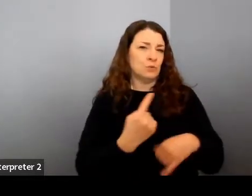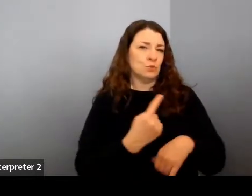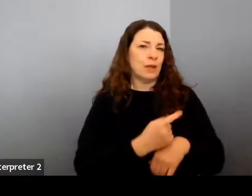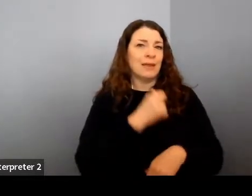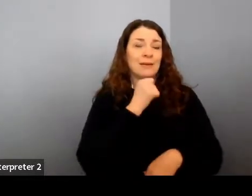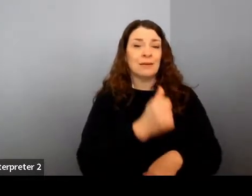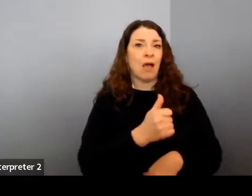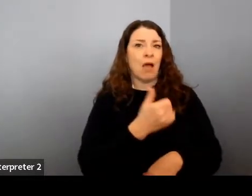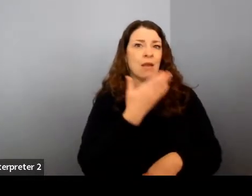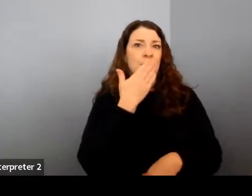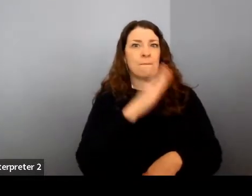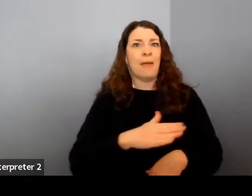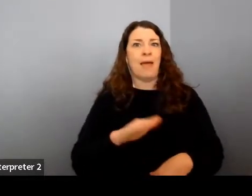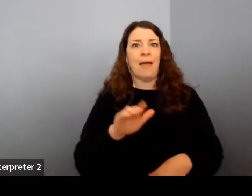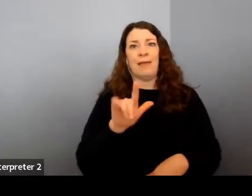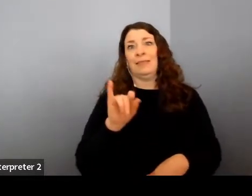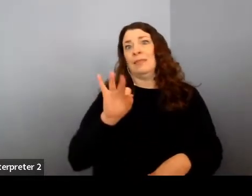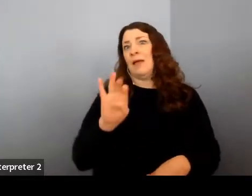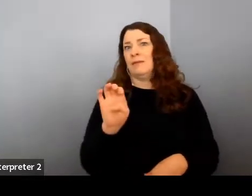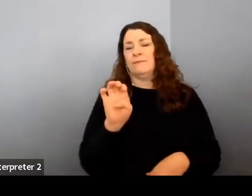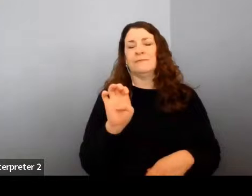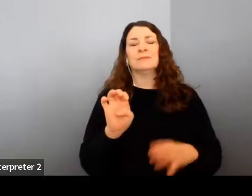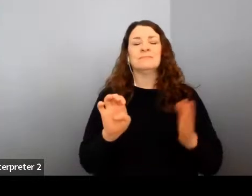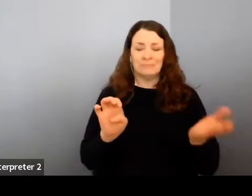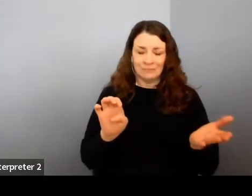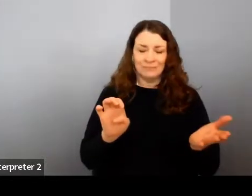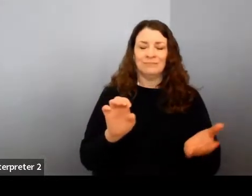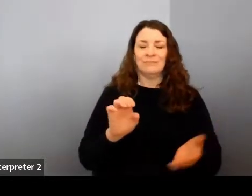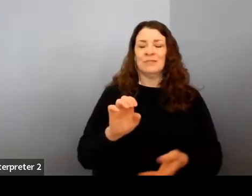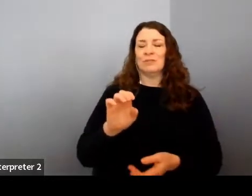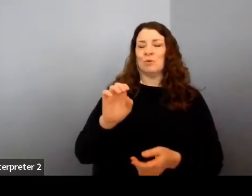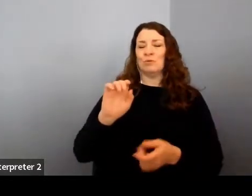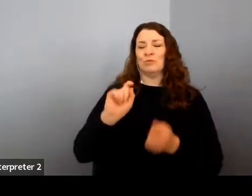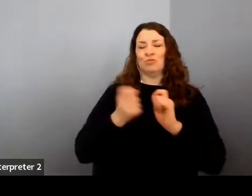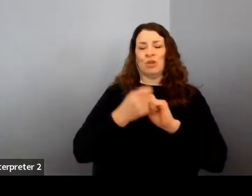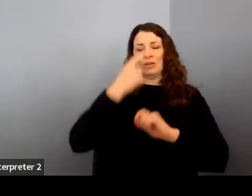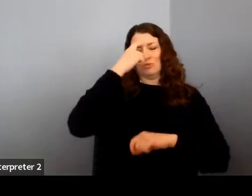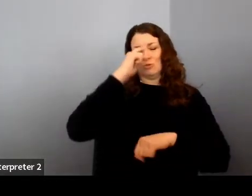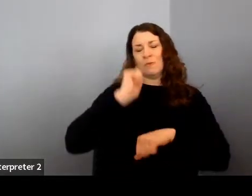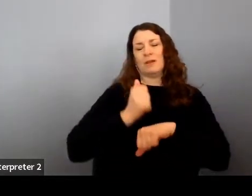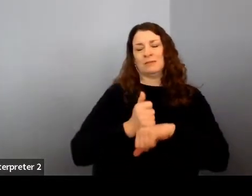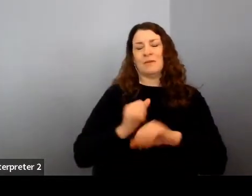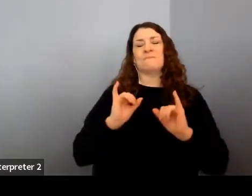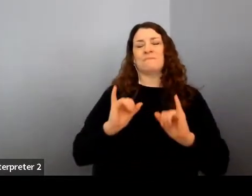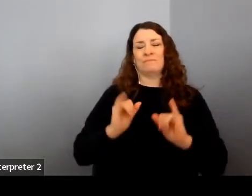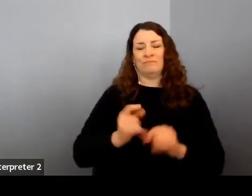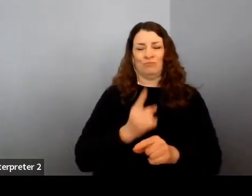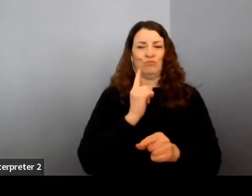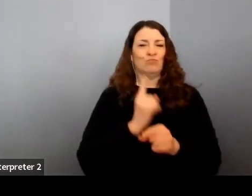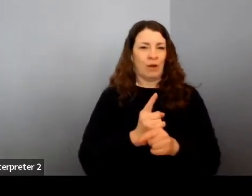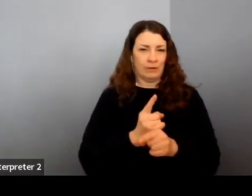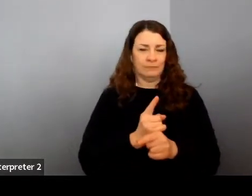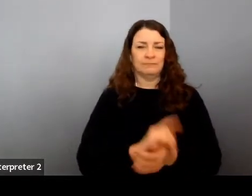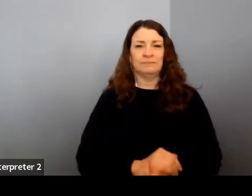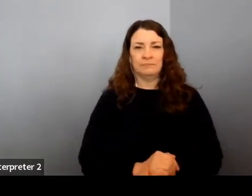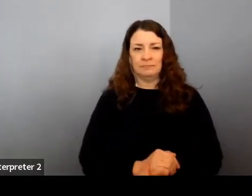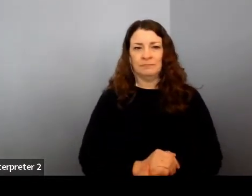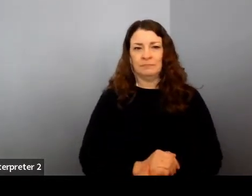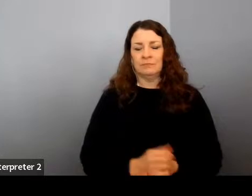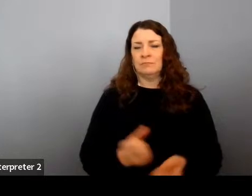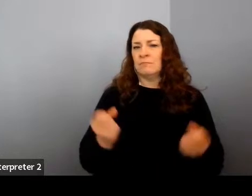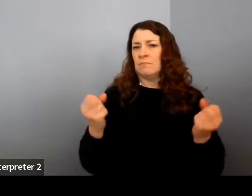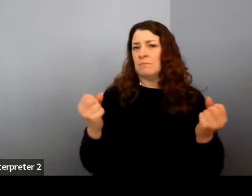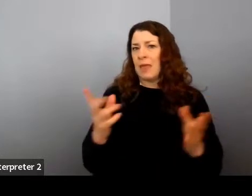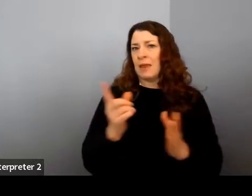you're going to have a lot of those. And and that is just a reframe that you need sometimes. And for me, there have been plenty of those